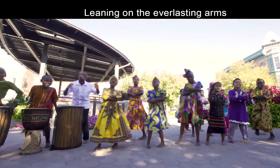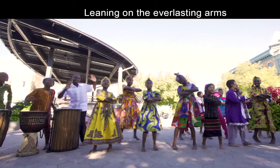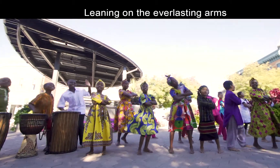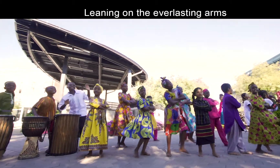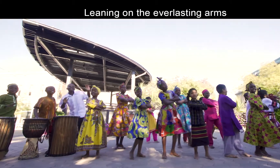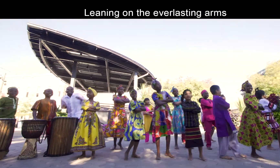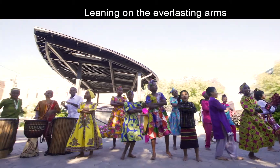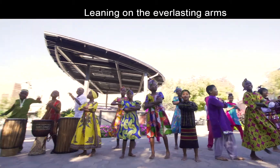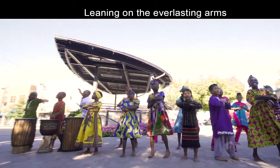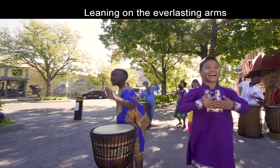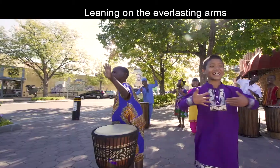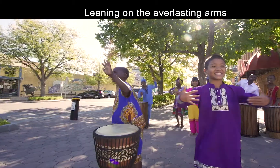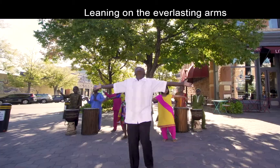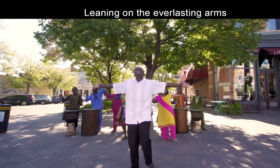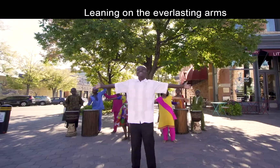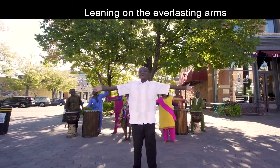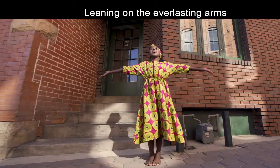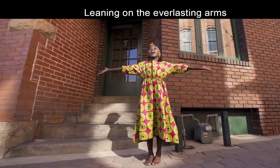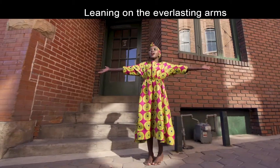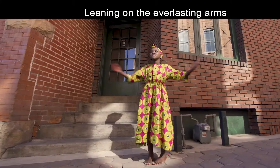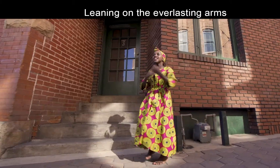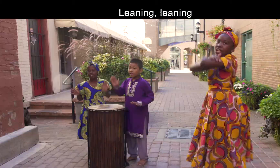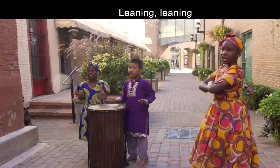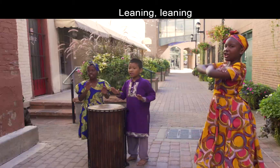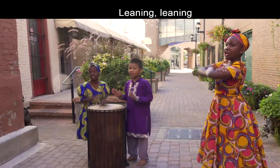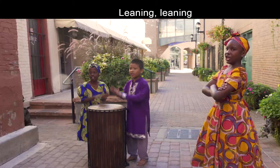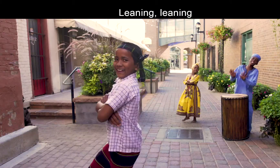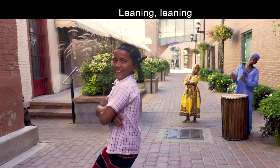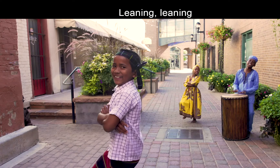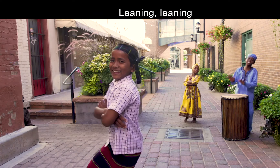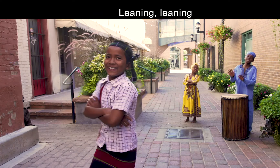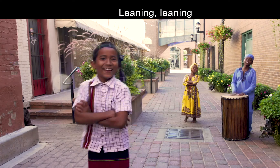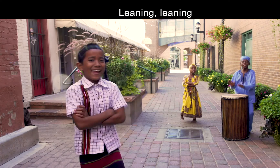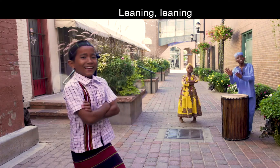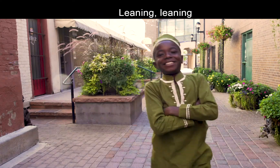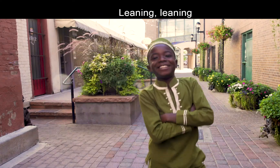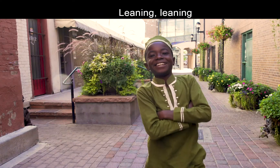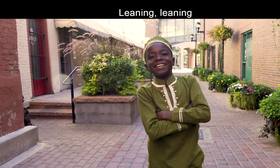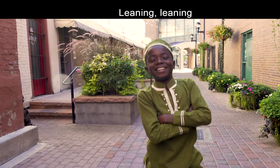on the everlasting arms. Leaning, leaning.